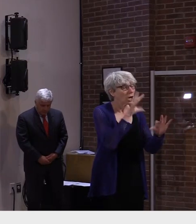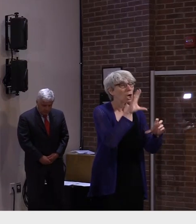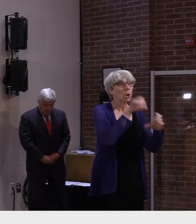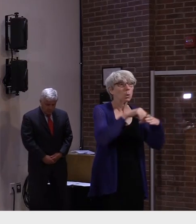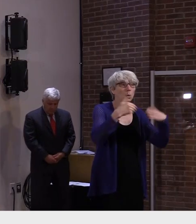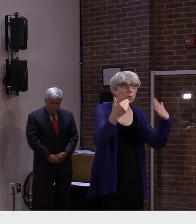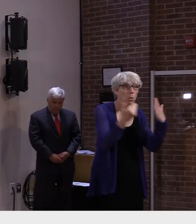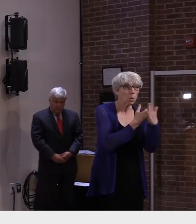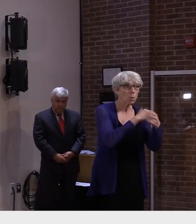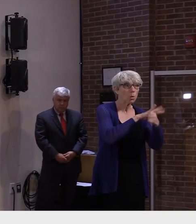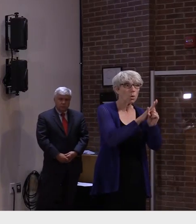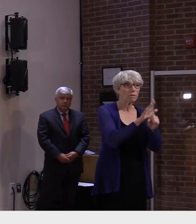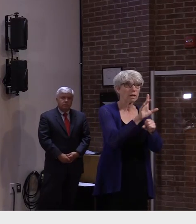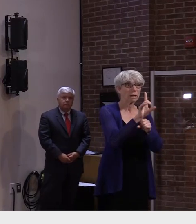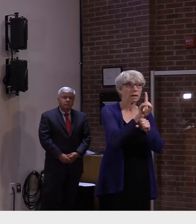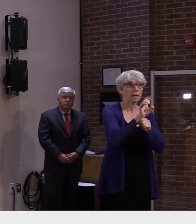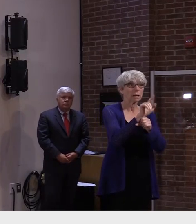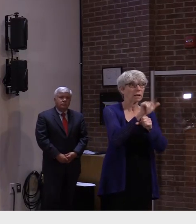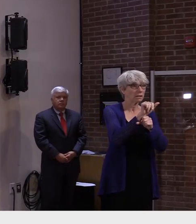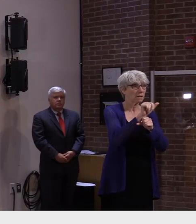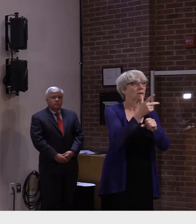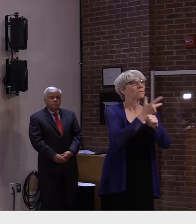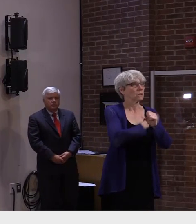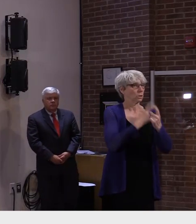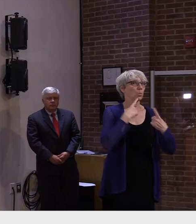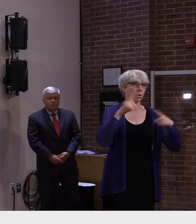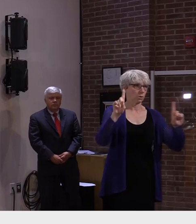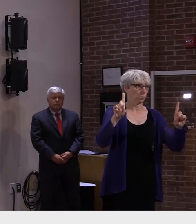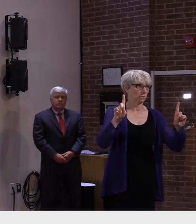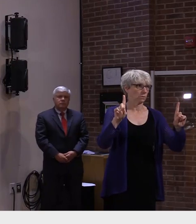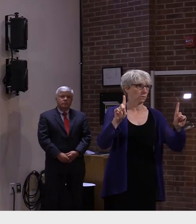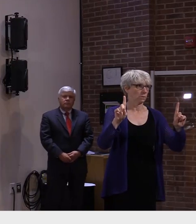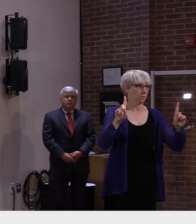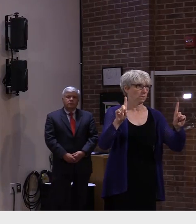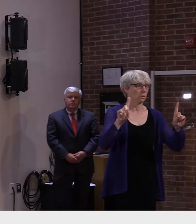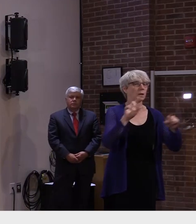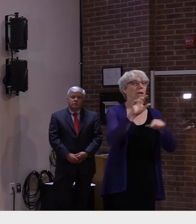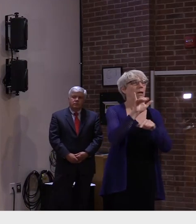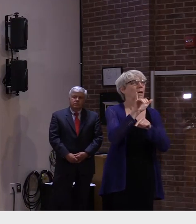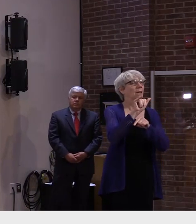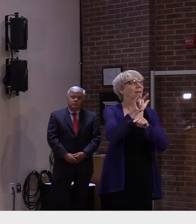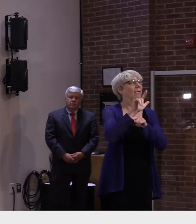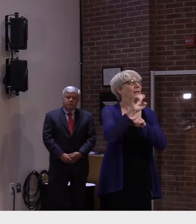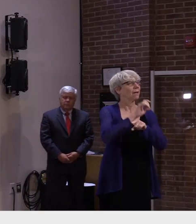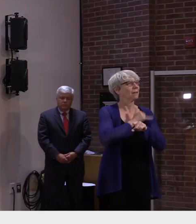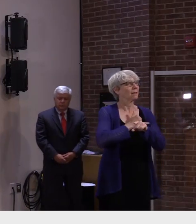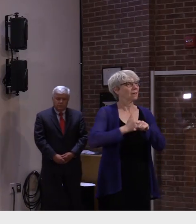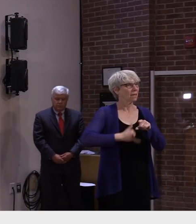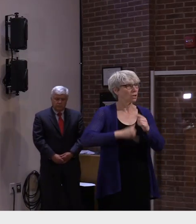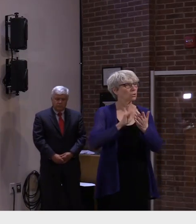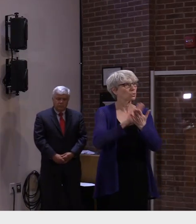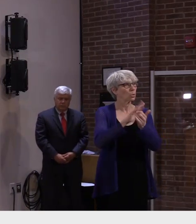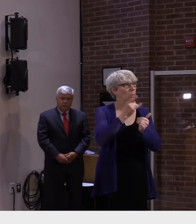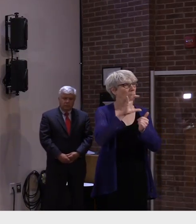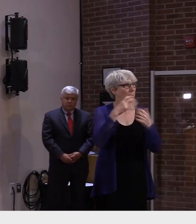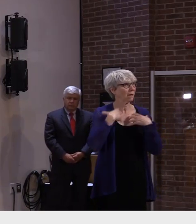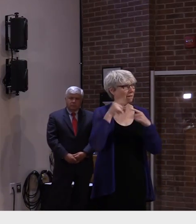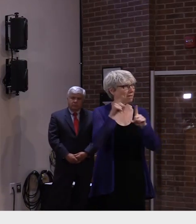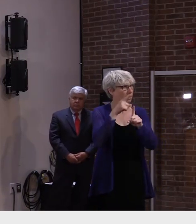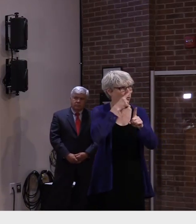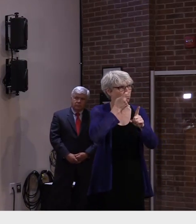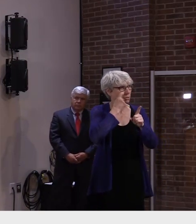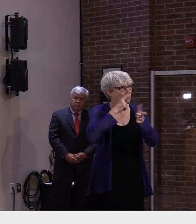in fact according to a study led by yale school of public health the vaccines are